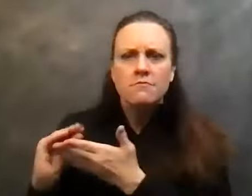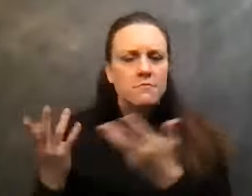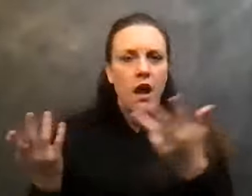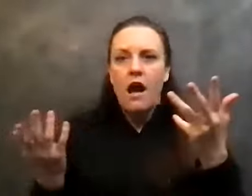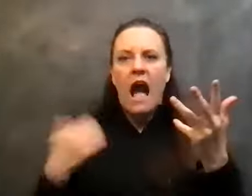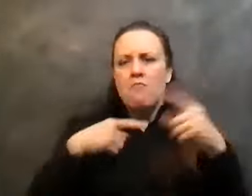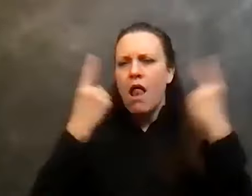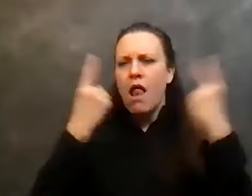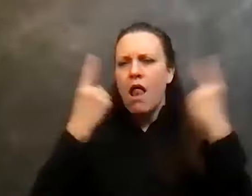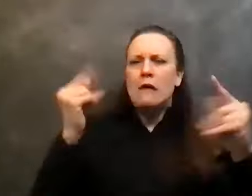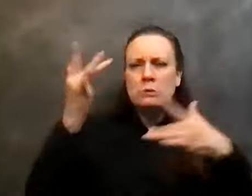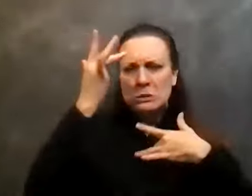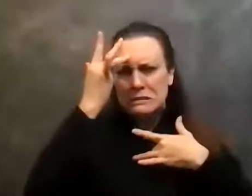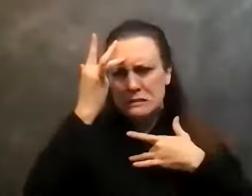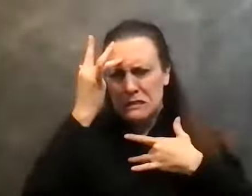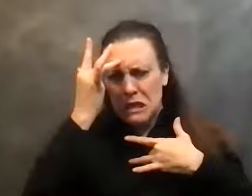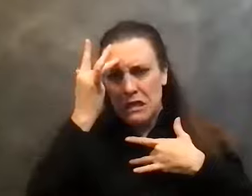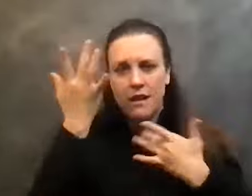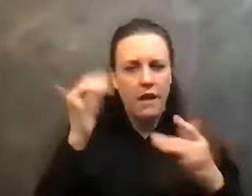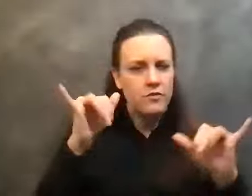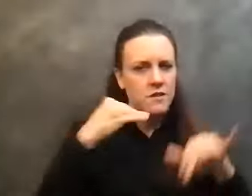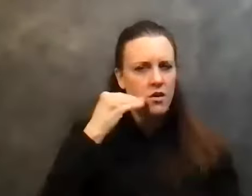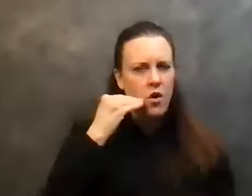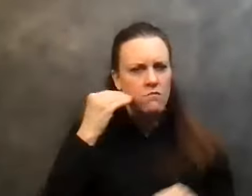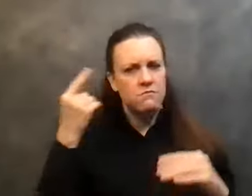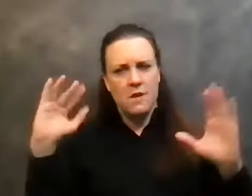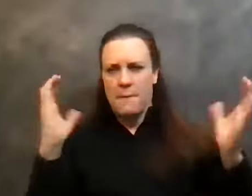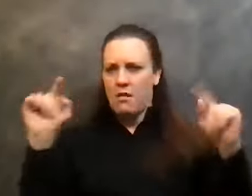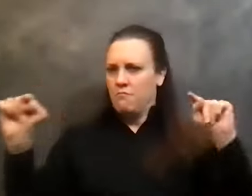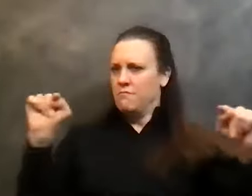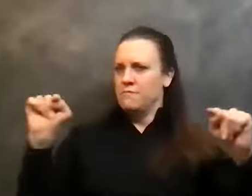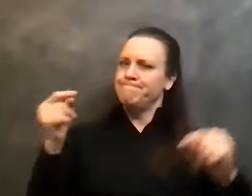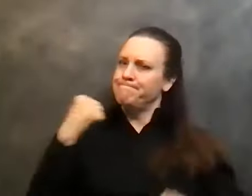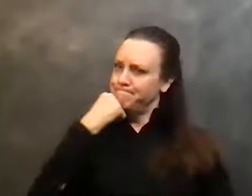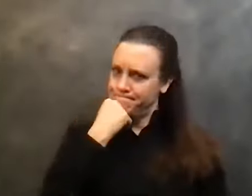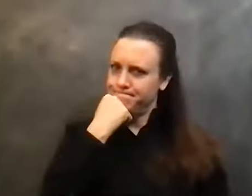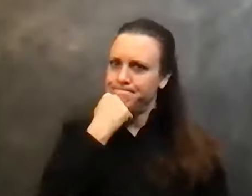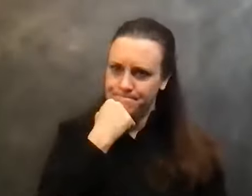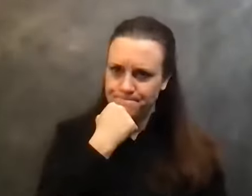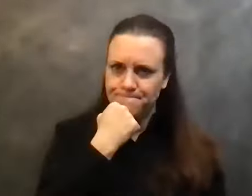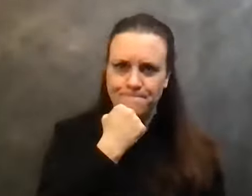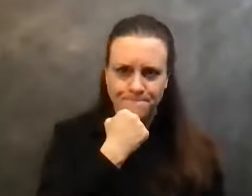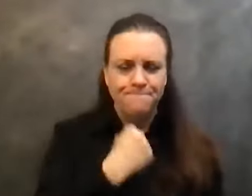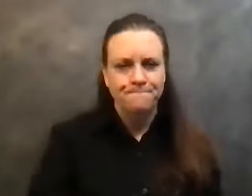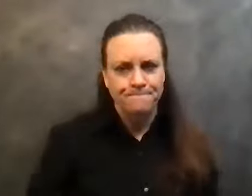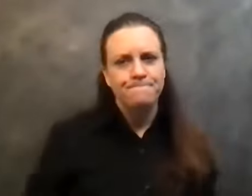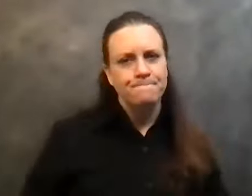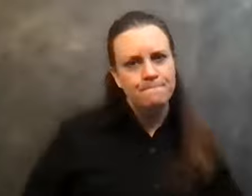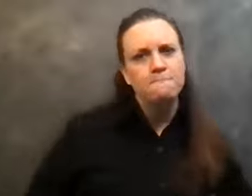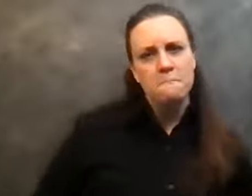have to remain horizontal for two days. Now, if it was, you know, if it was a normal food